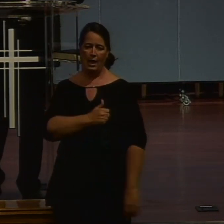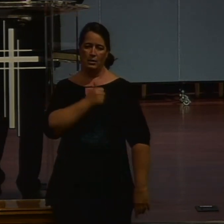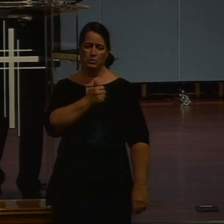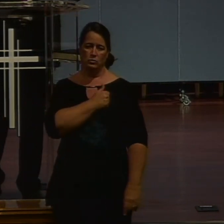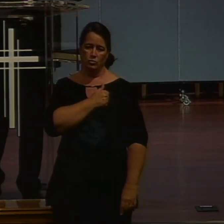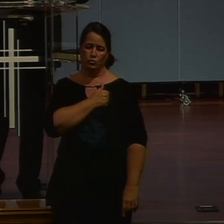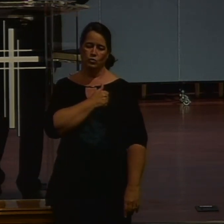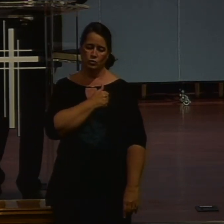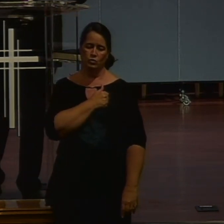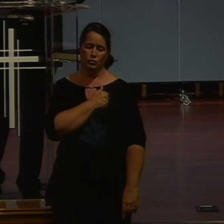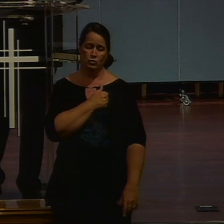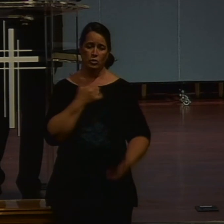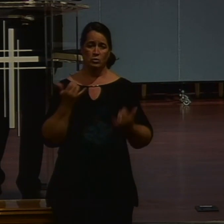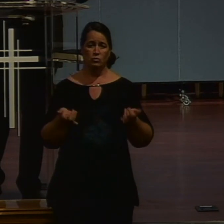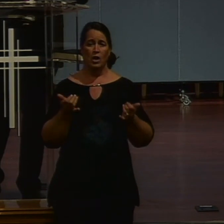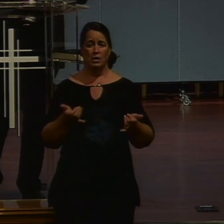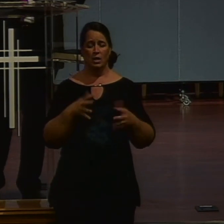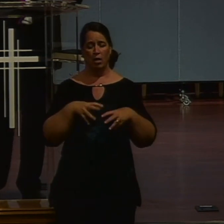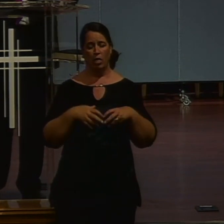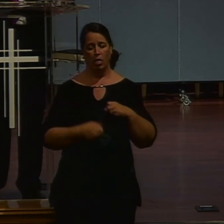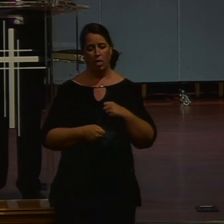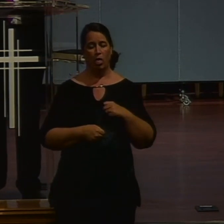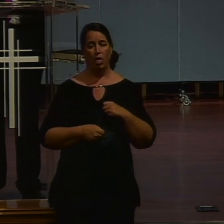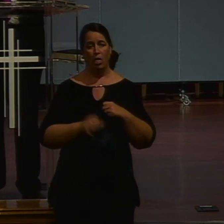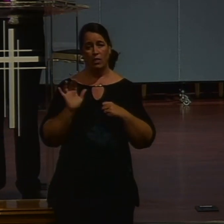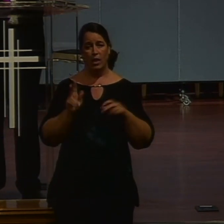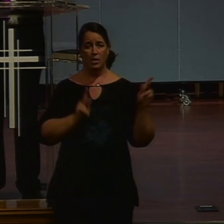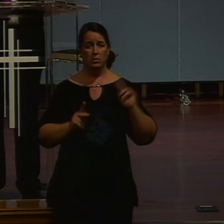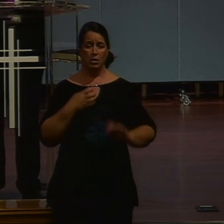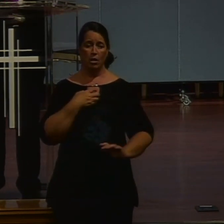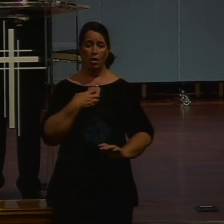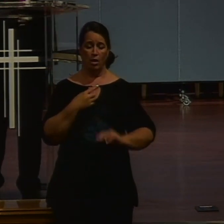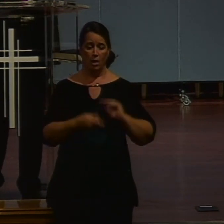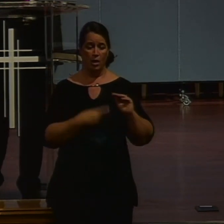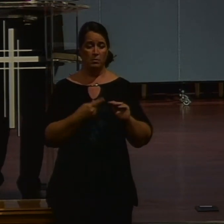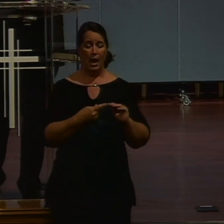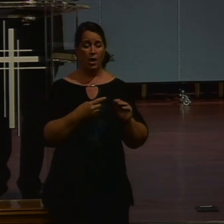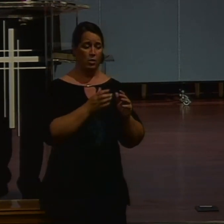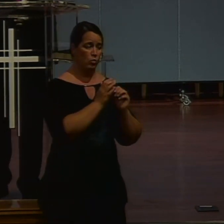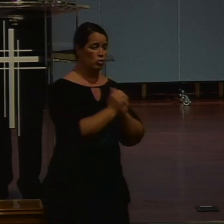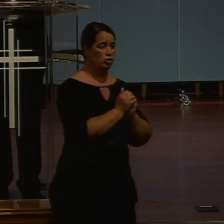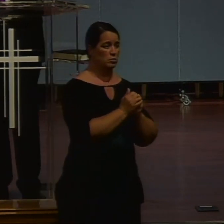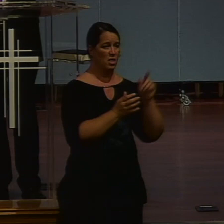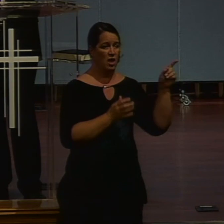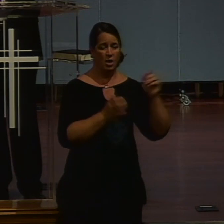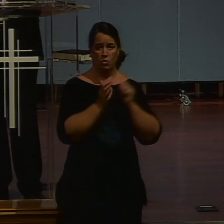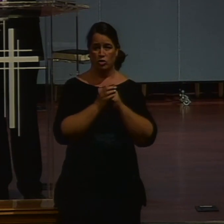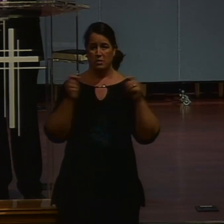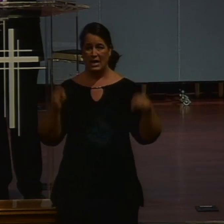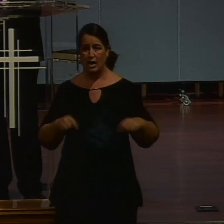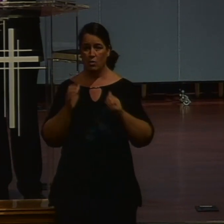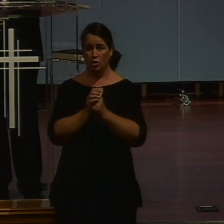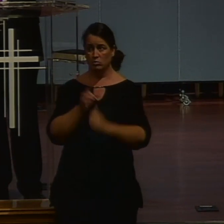about. Worshiping. At this time. Or that time. In public. Or in private. Now. That's a whole nother story. And we are going to